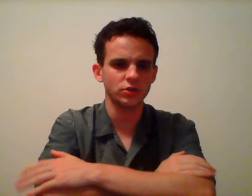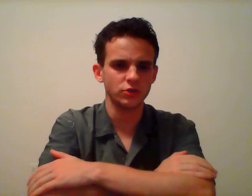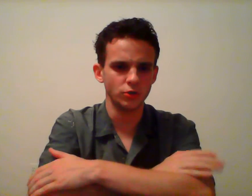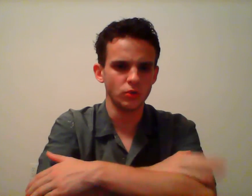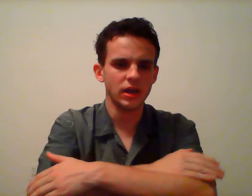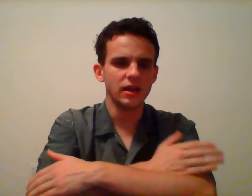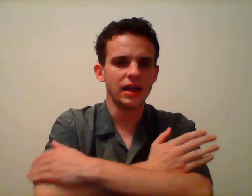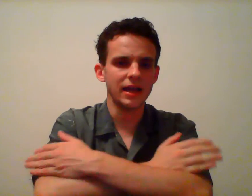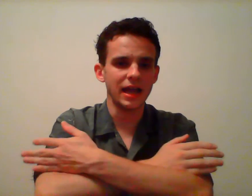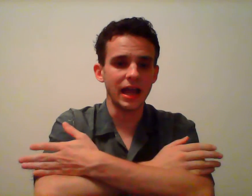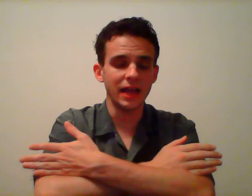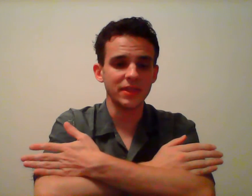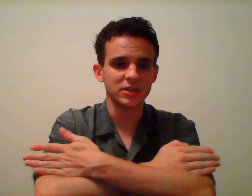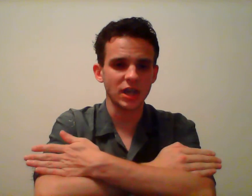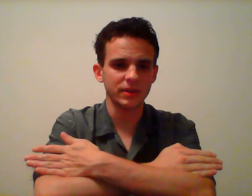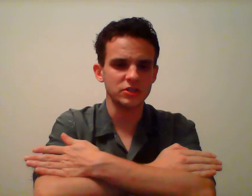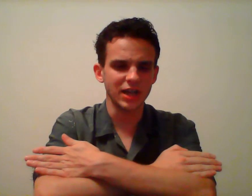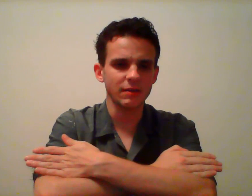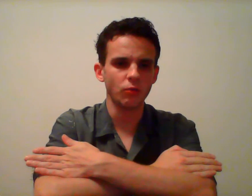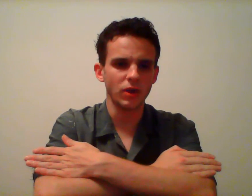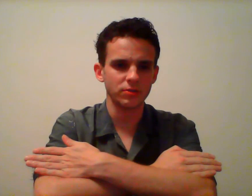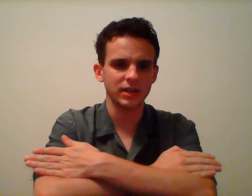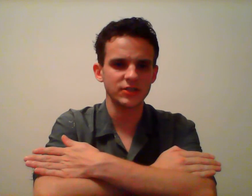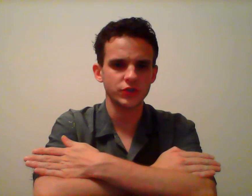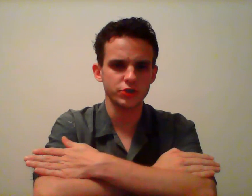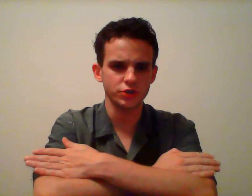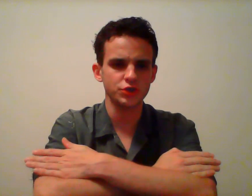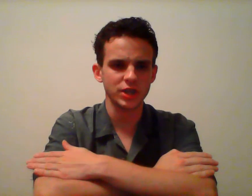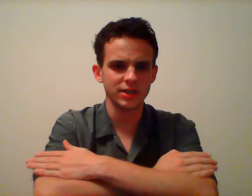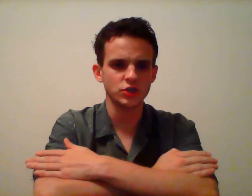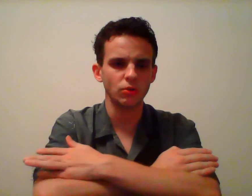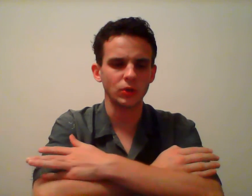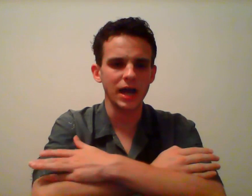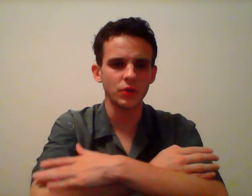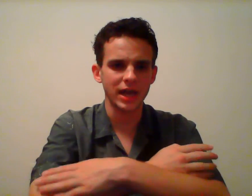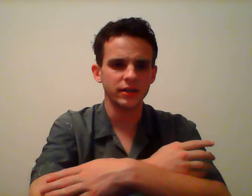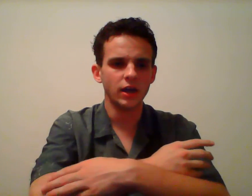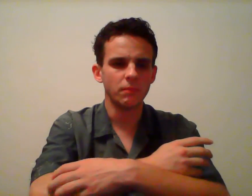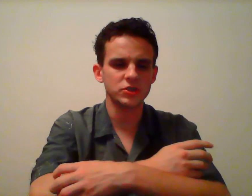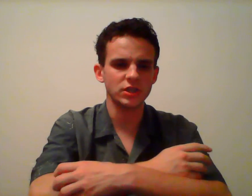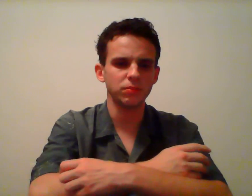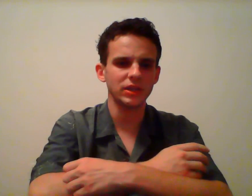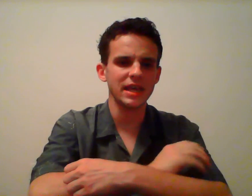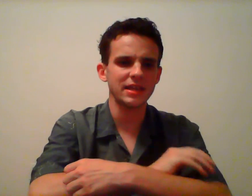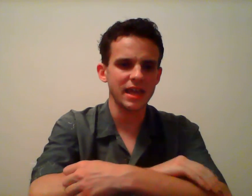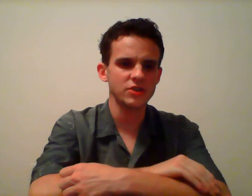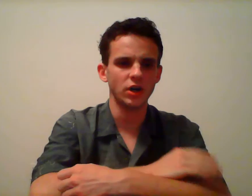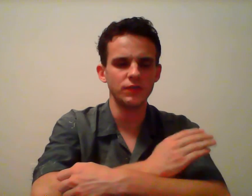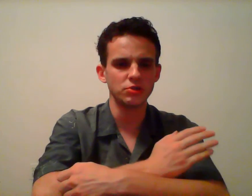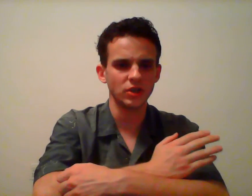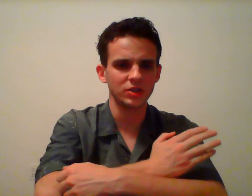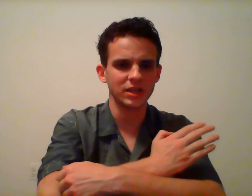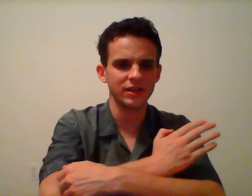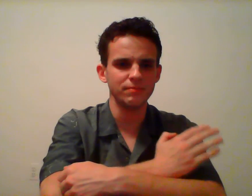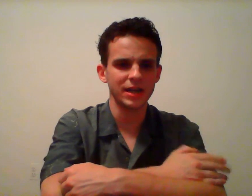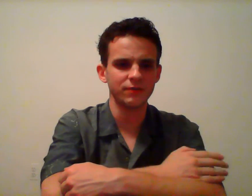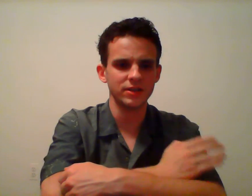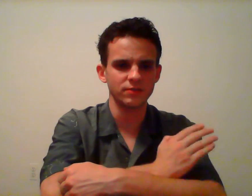to do, and that this topic is not about whether the Constitution should change to allow that, but simply a case of utilitarian benefits